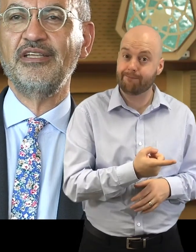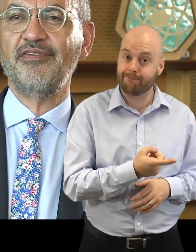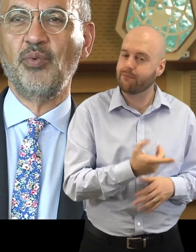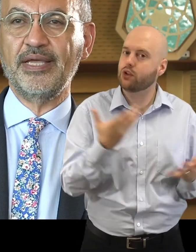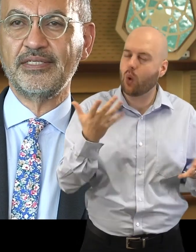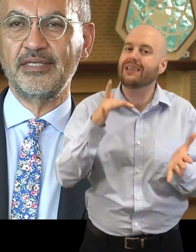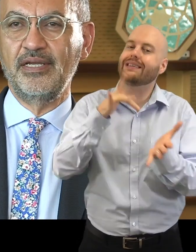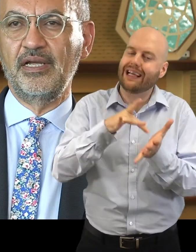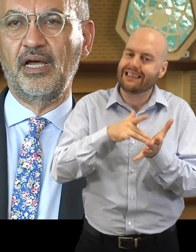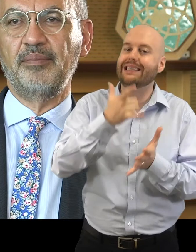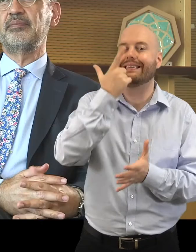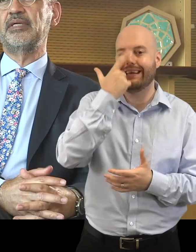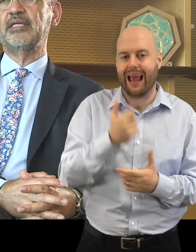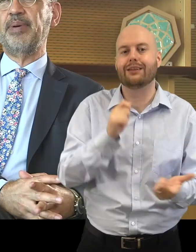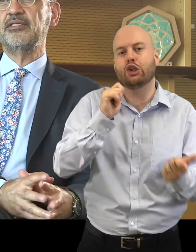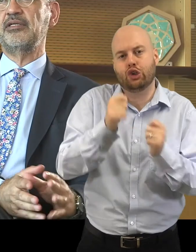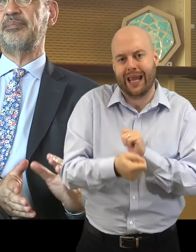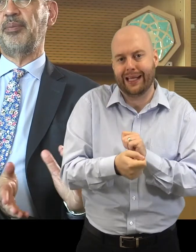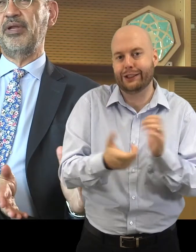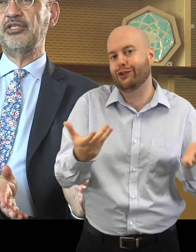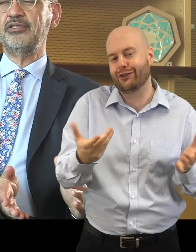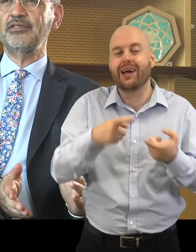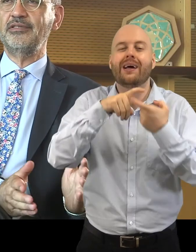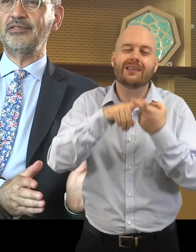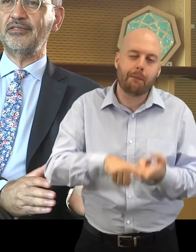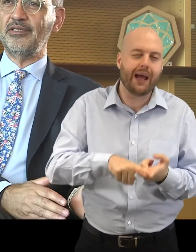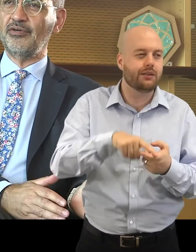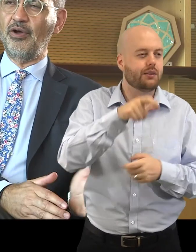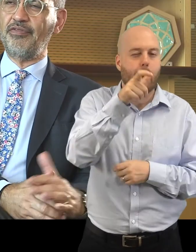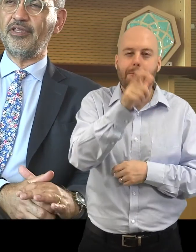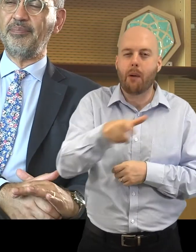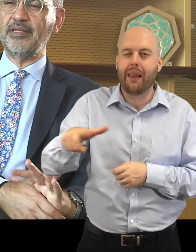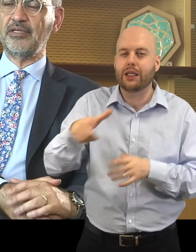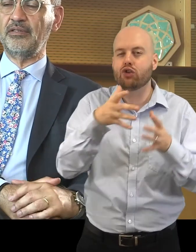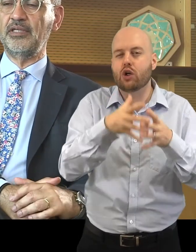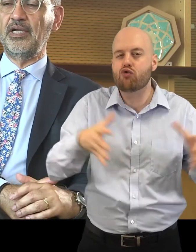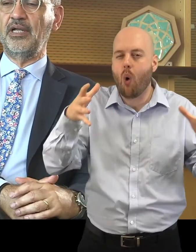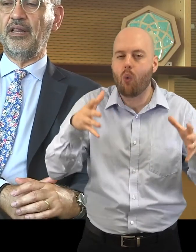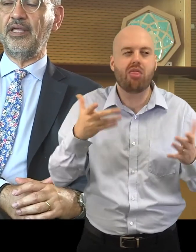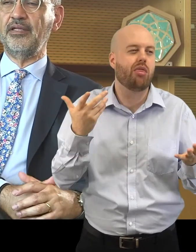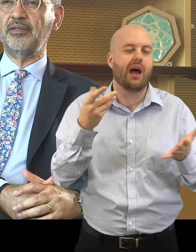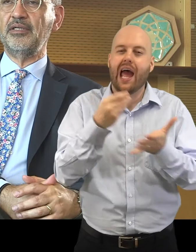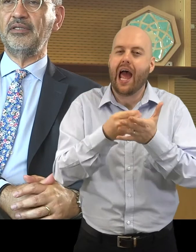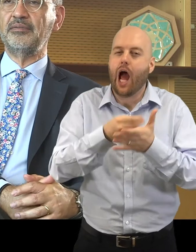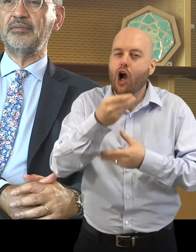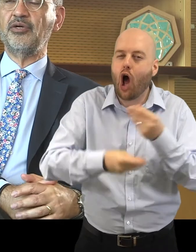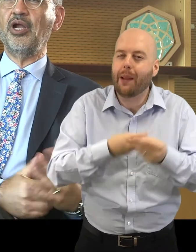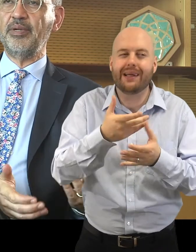different ways. It depends on the population growth. It depends on the economic